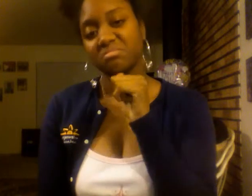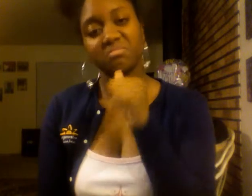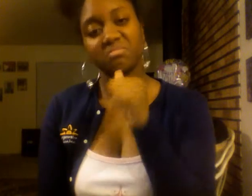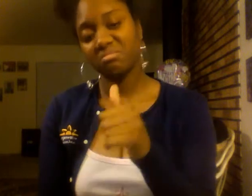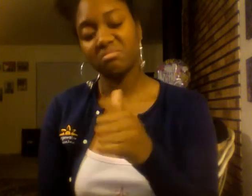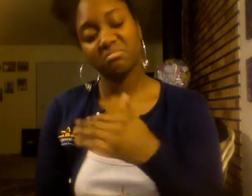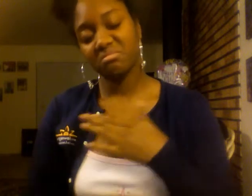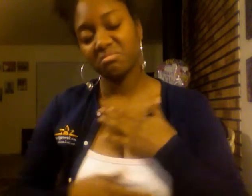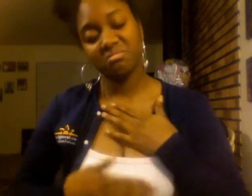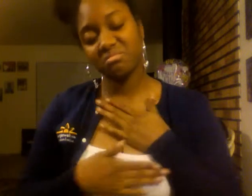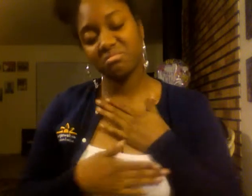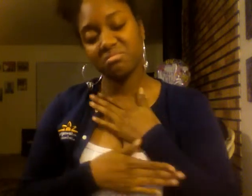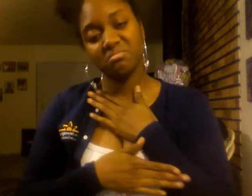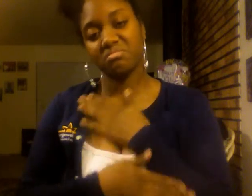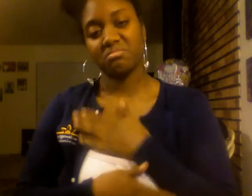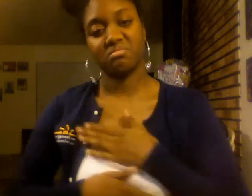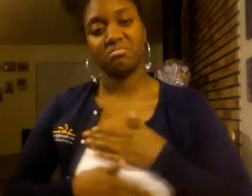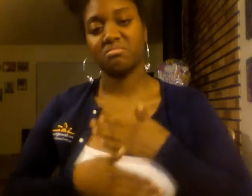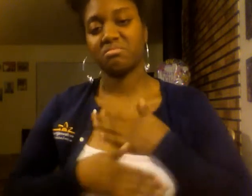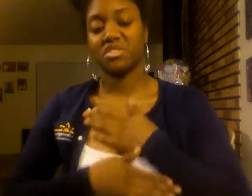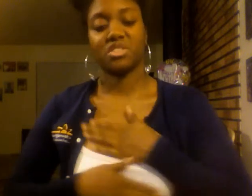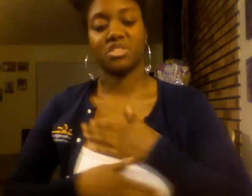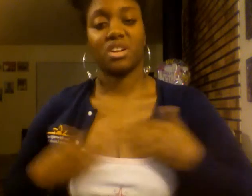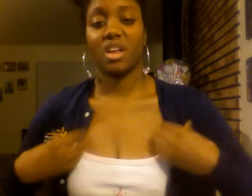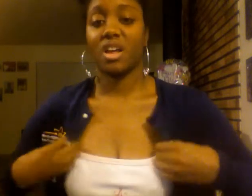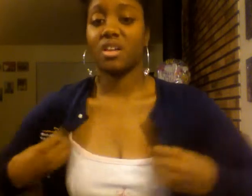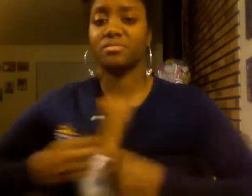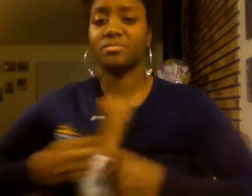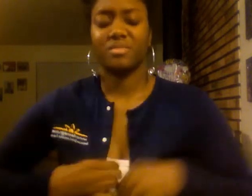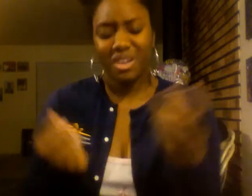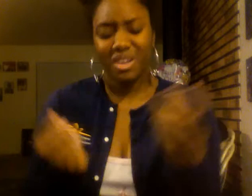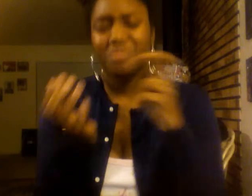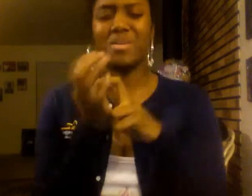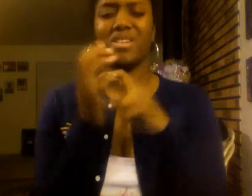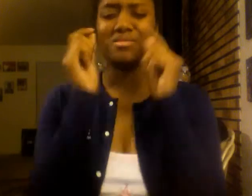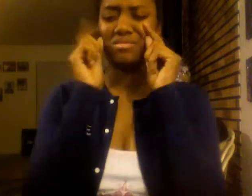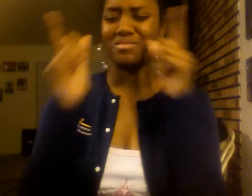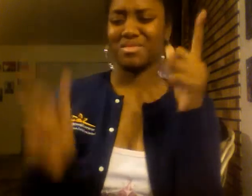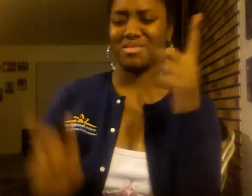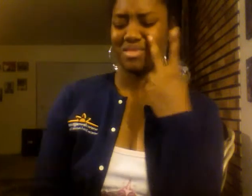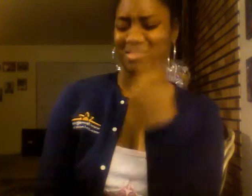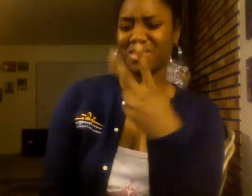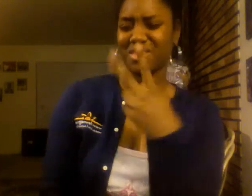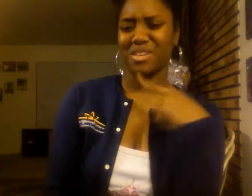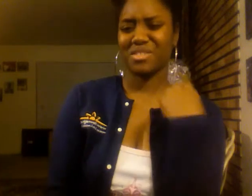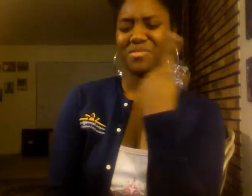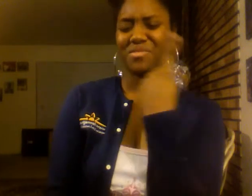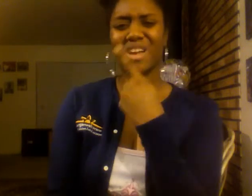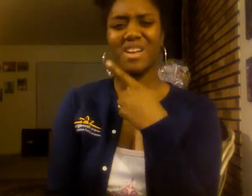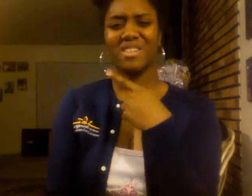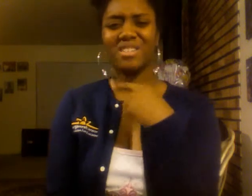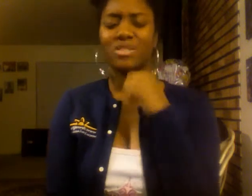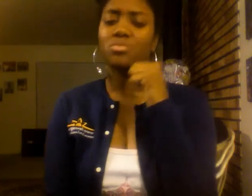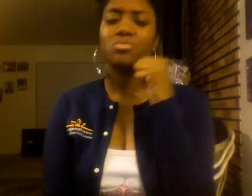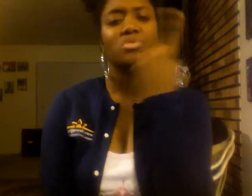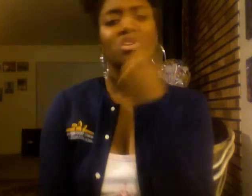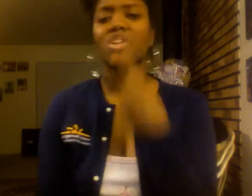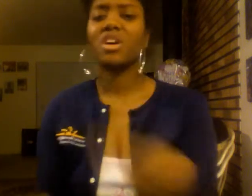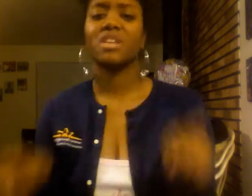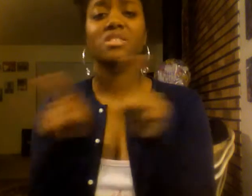I'm feeling, feeling unappreciated. I woke up this morning and saw your face. And you didn't look the